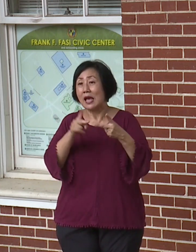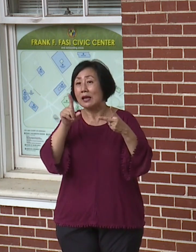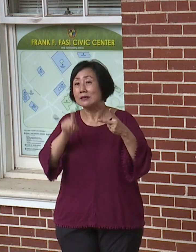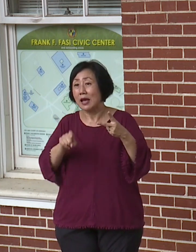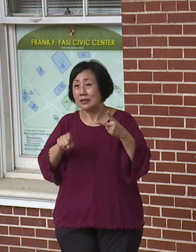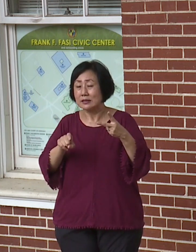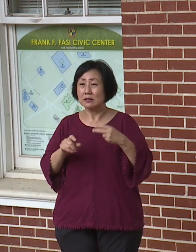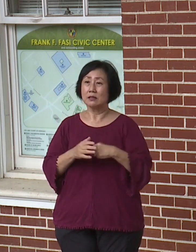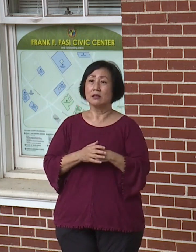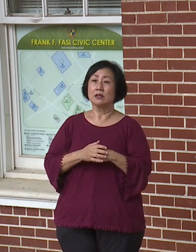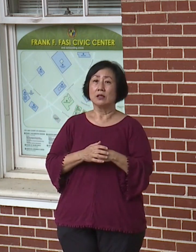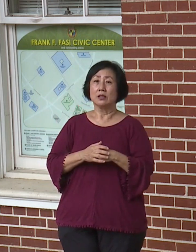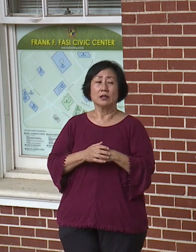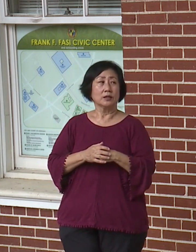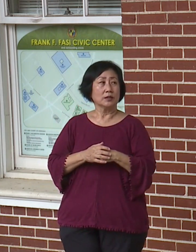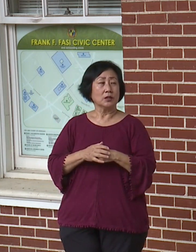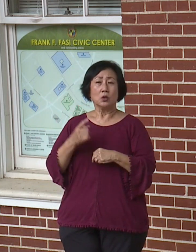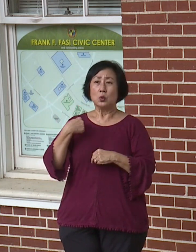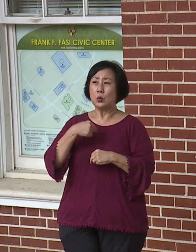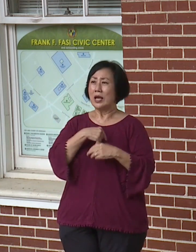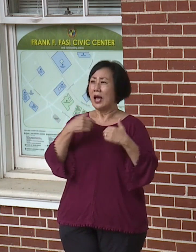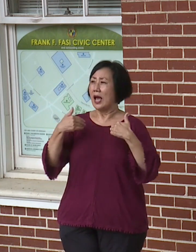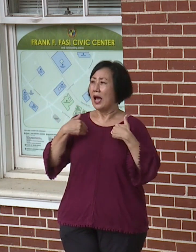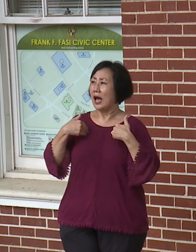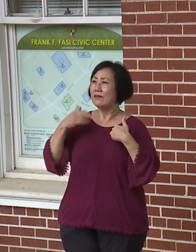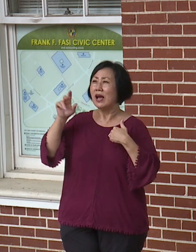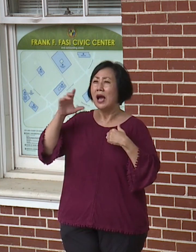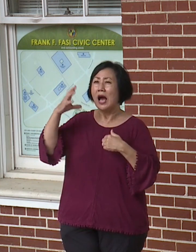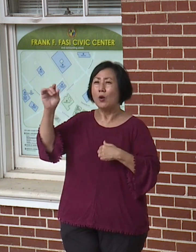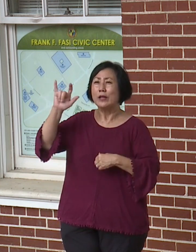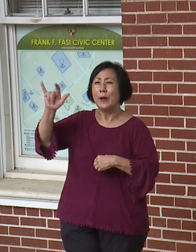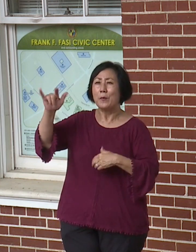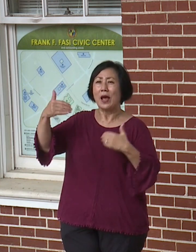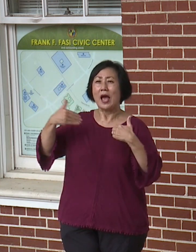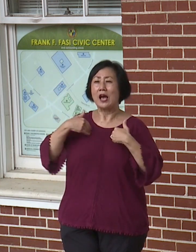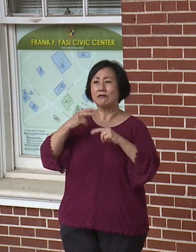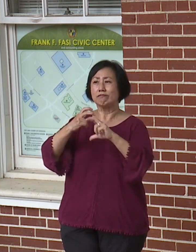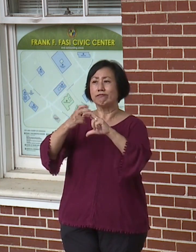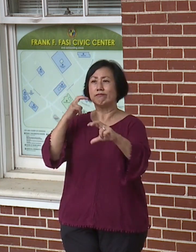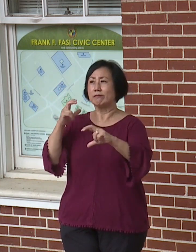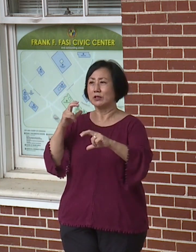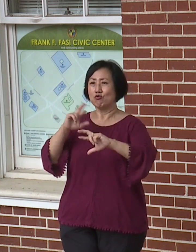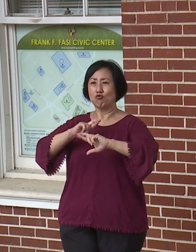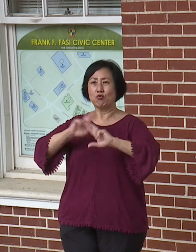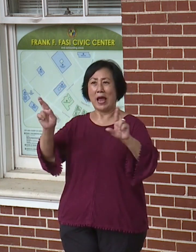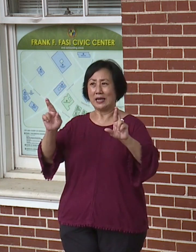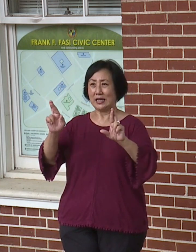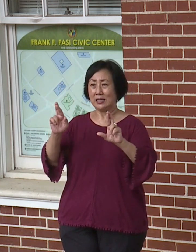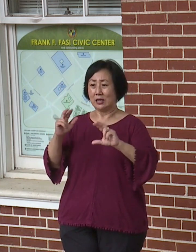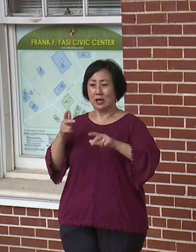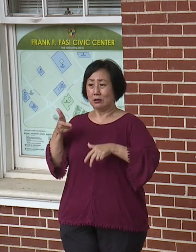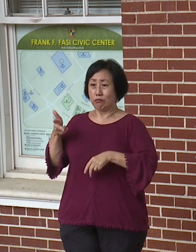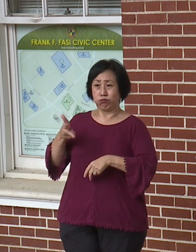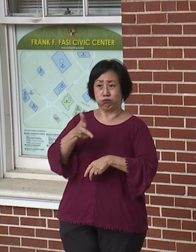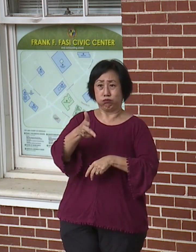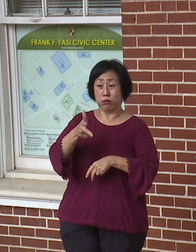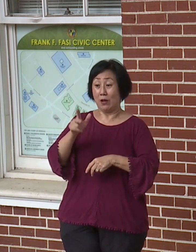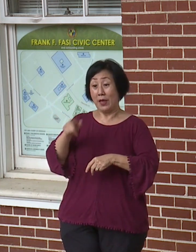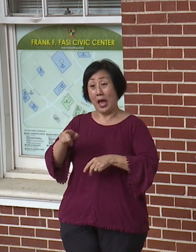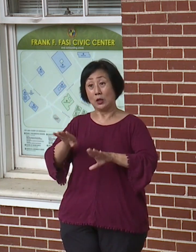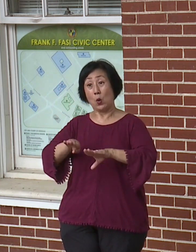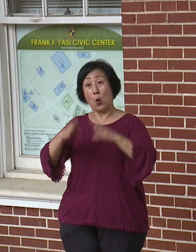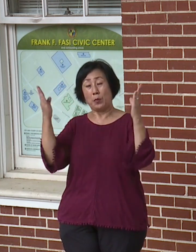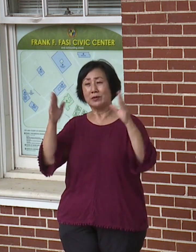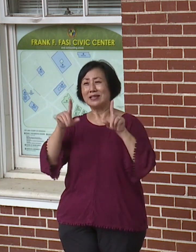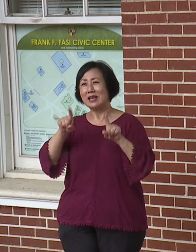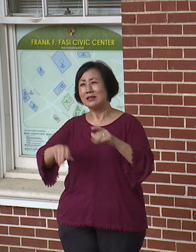And we have a mobile lab out at the airport right now that's being ramped up that could do up to 10,000 tests a day. It's a PCR